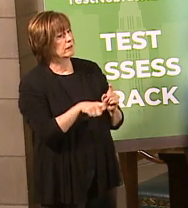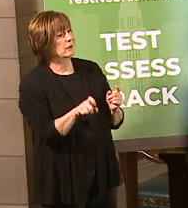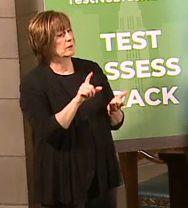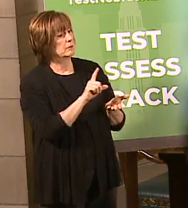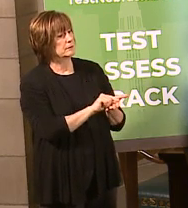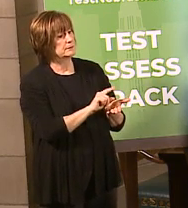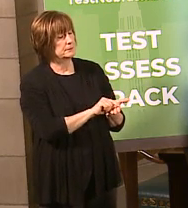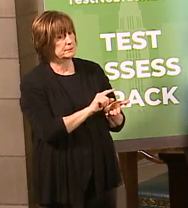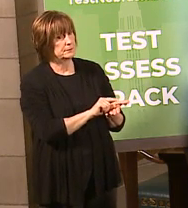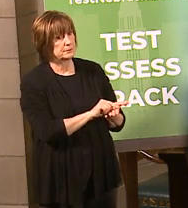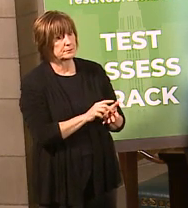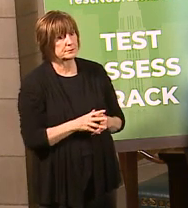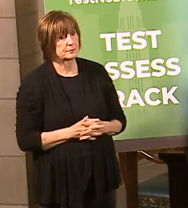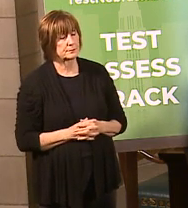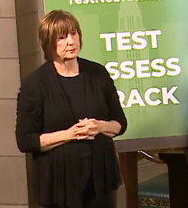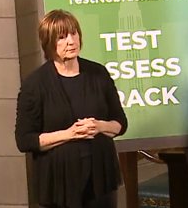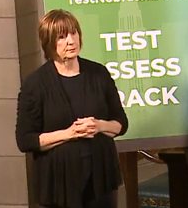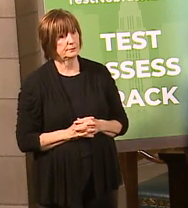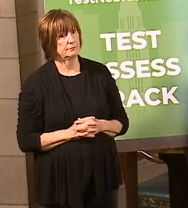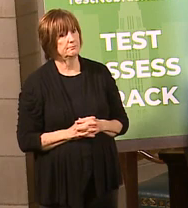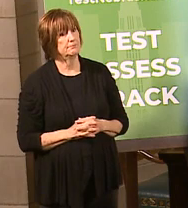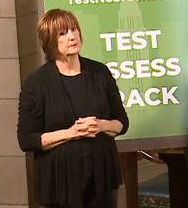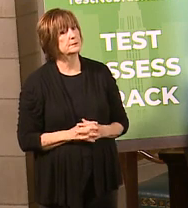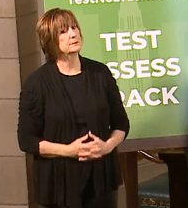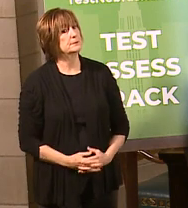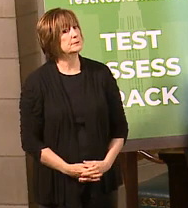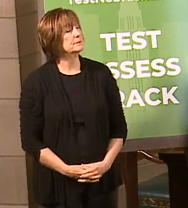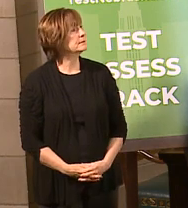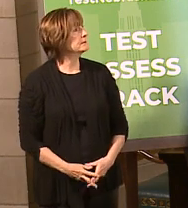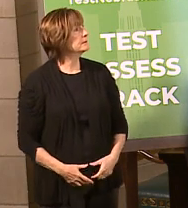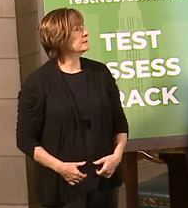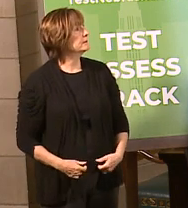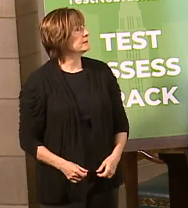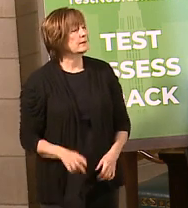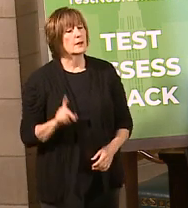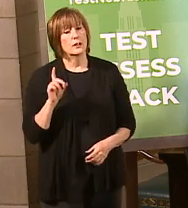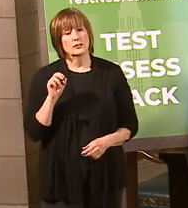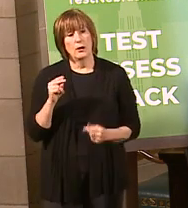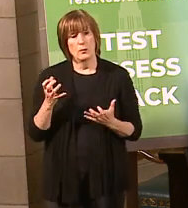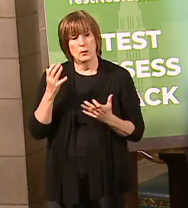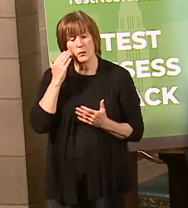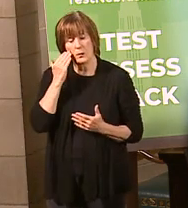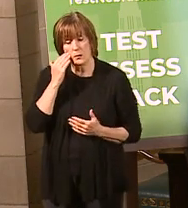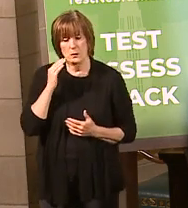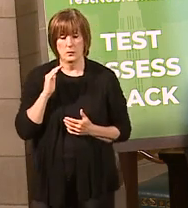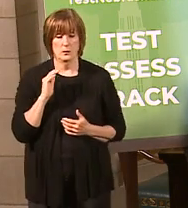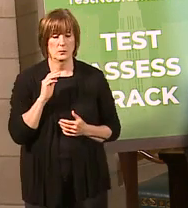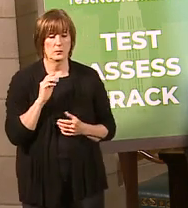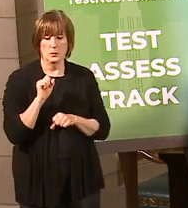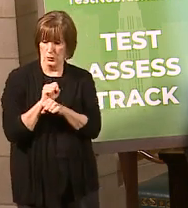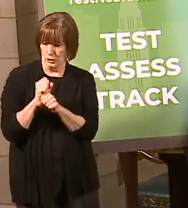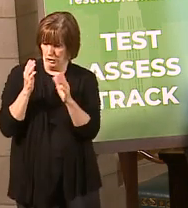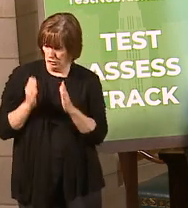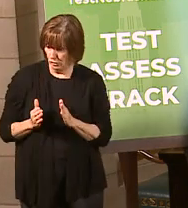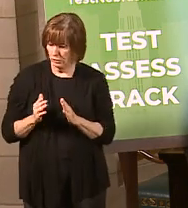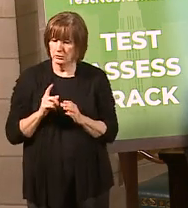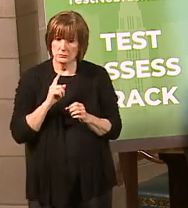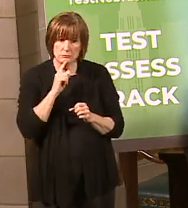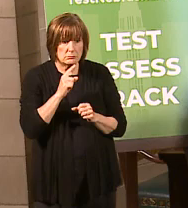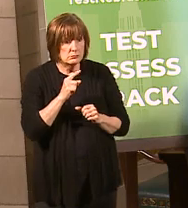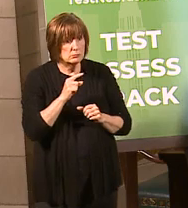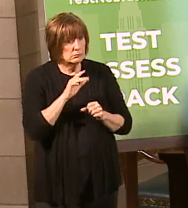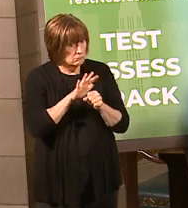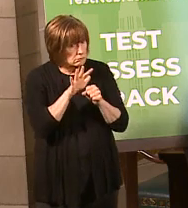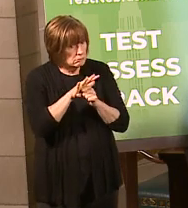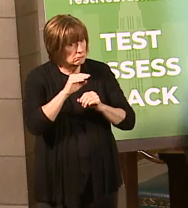adequately protected, even if they can't do six feet of physical distancing. So Don Walton wants to know are workers being adequately protected